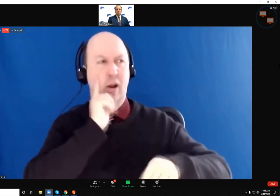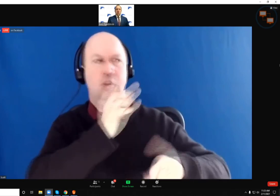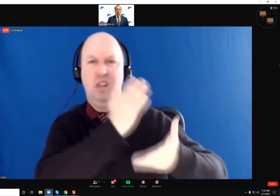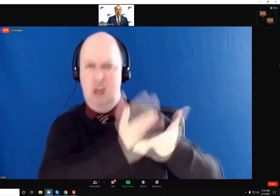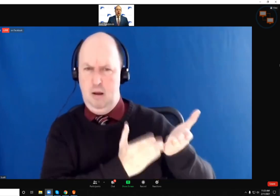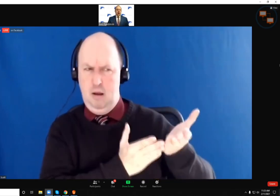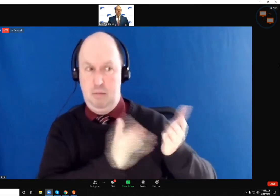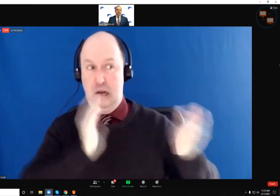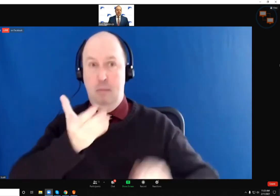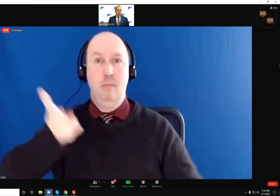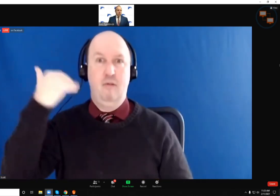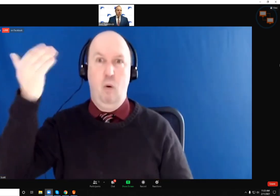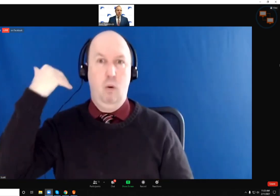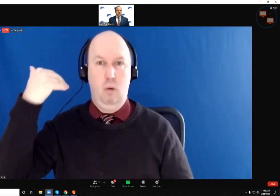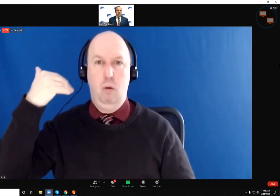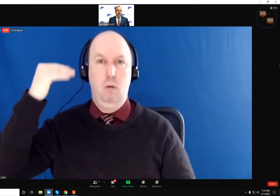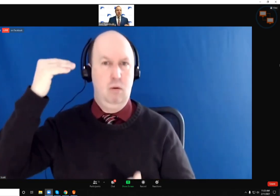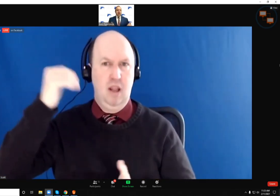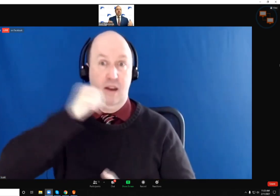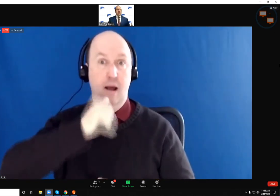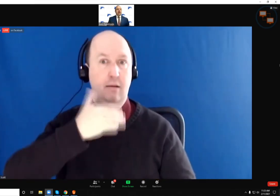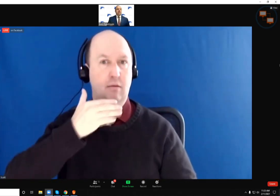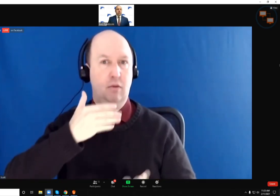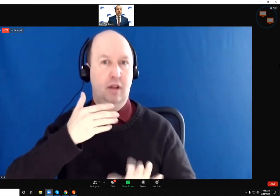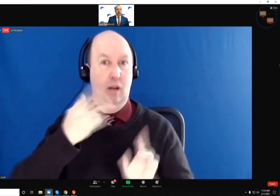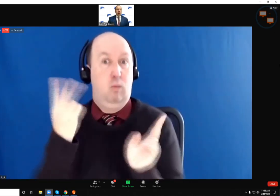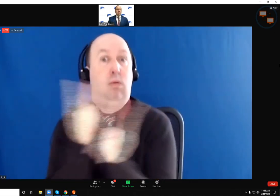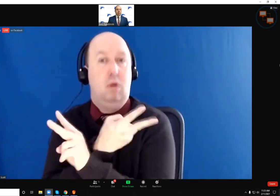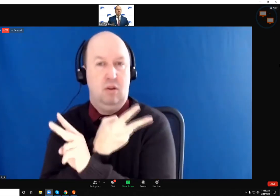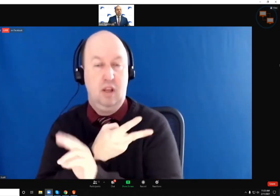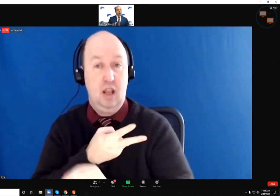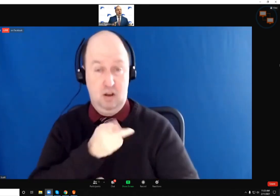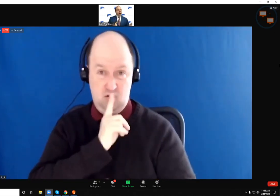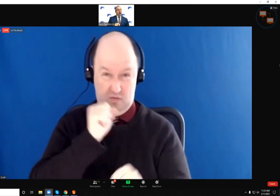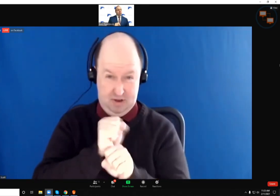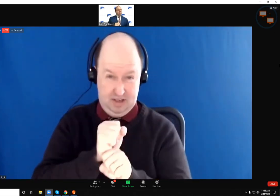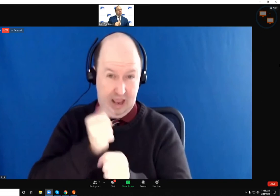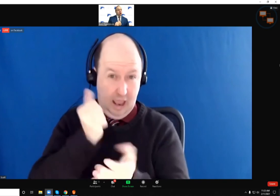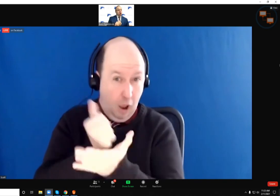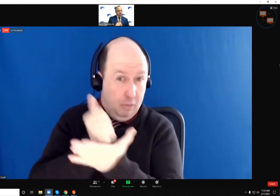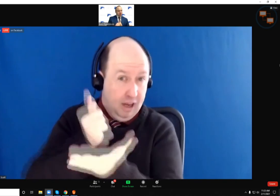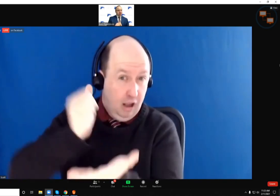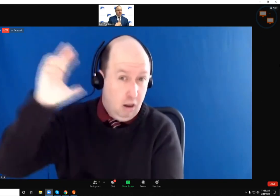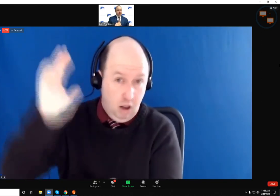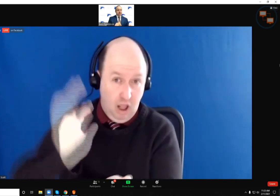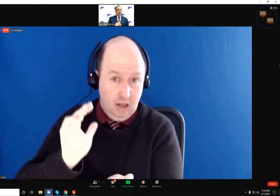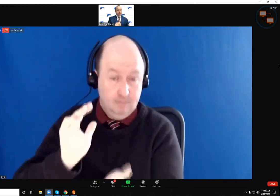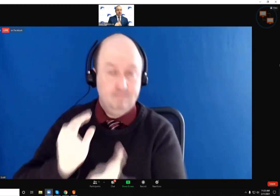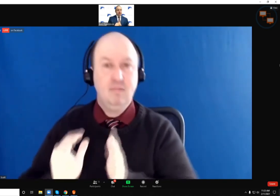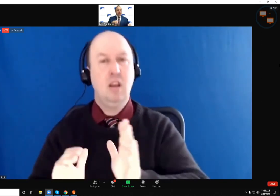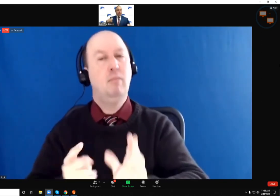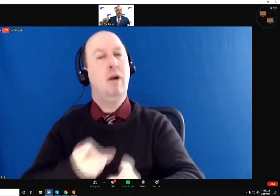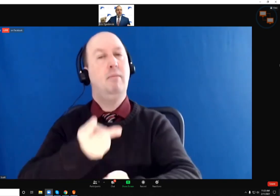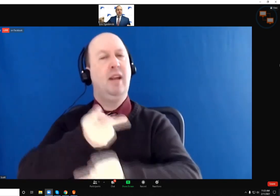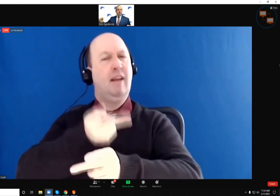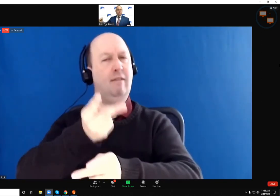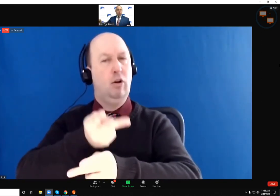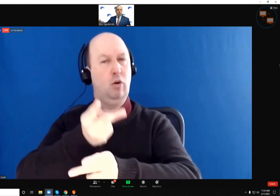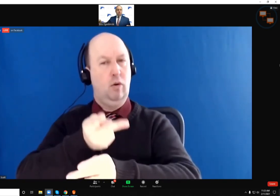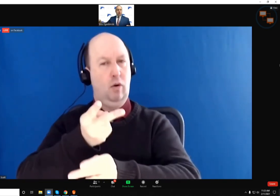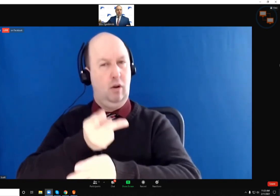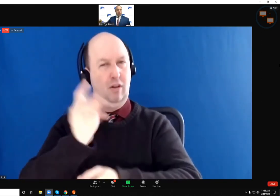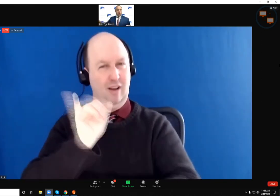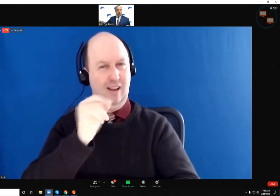ago. I think it's still too early to say, you know, is the vaccine truly helping? But I would caution us in the statement that I did